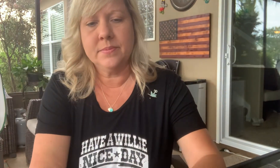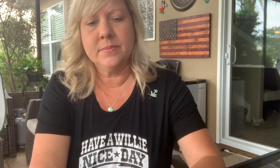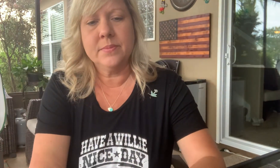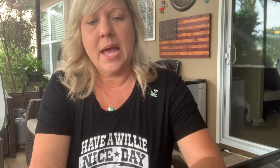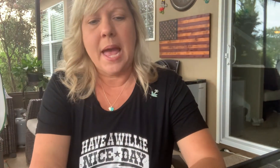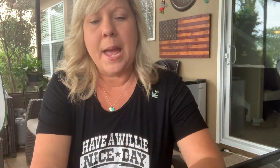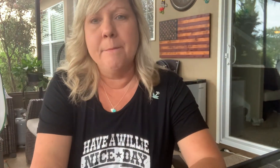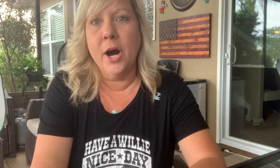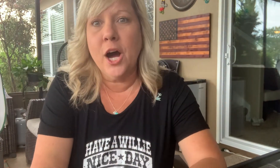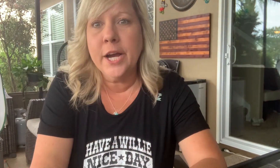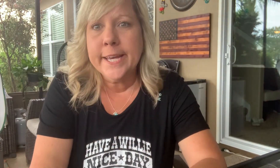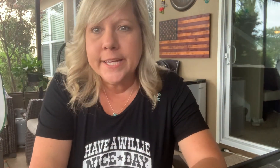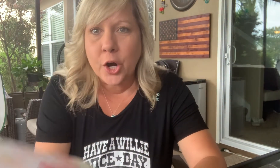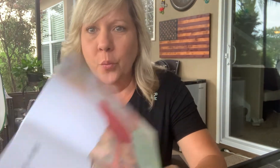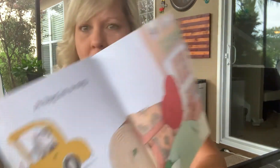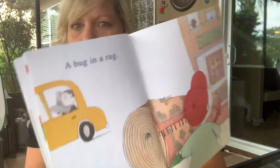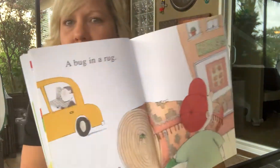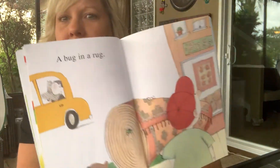A bug in a rug.